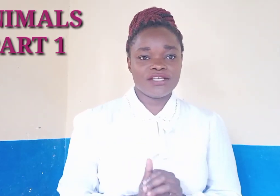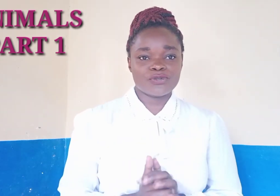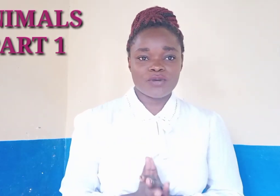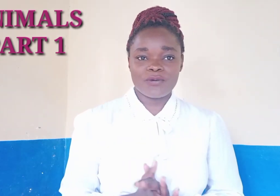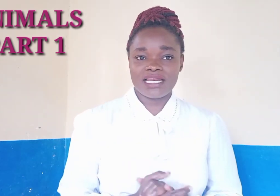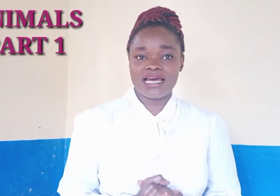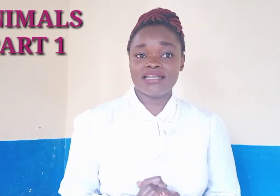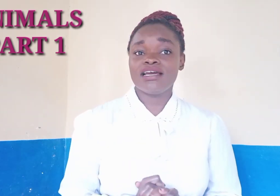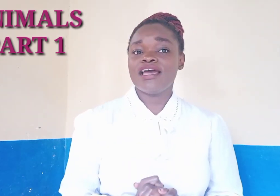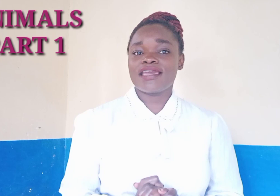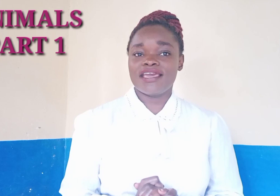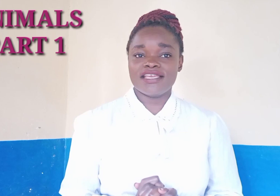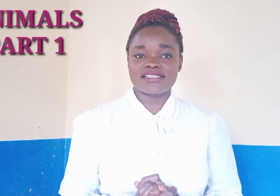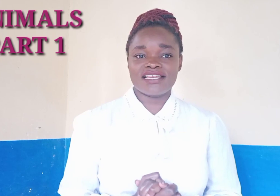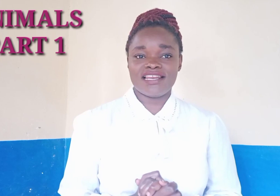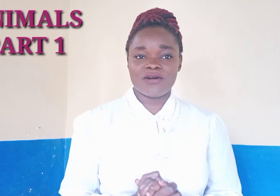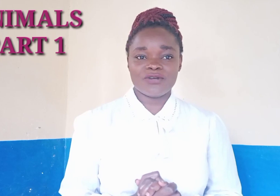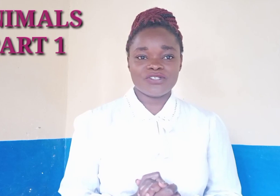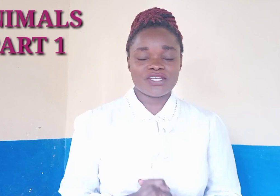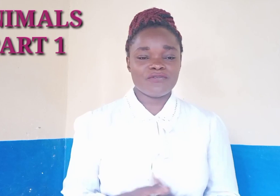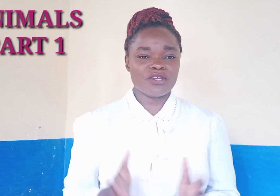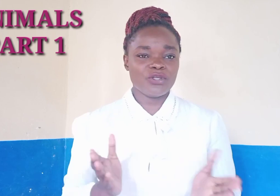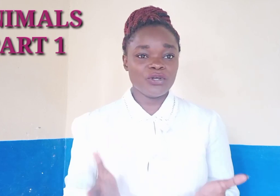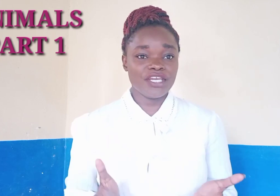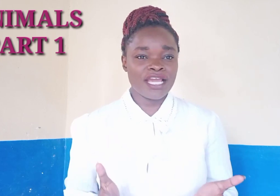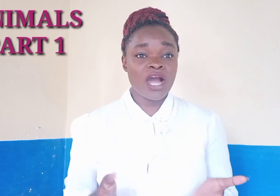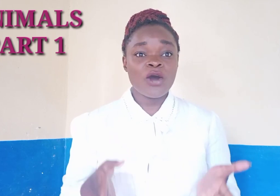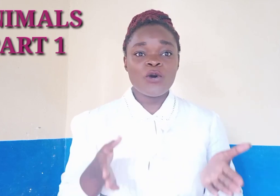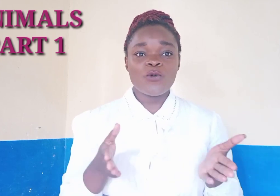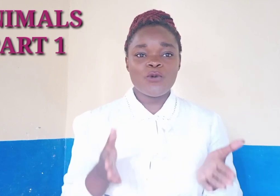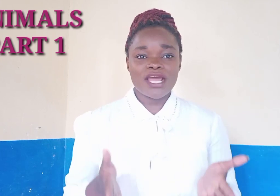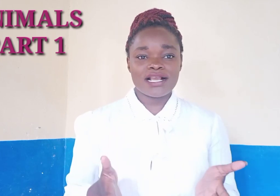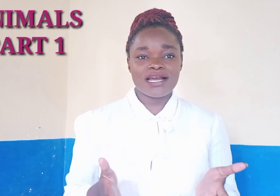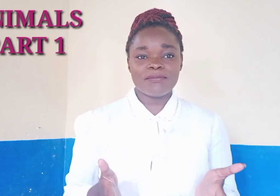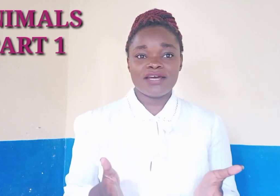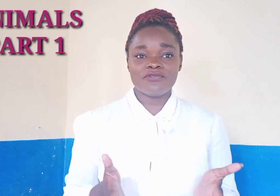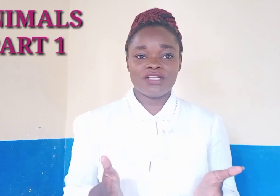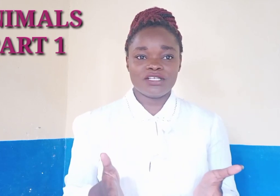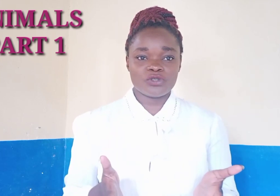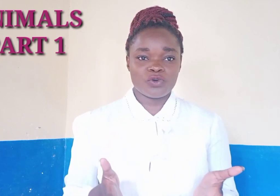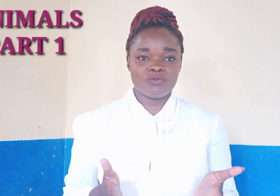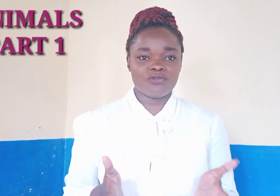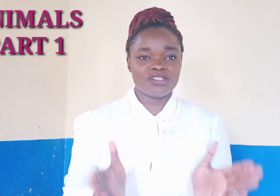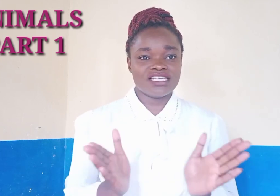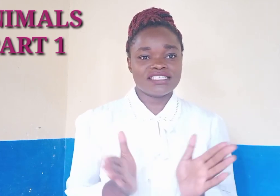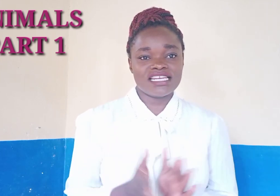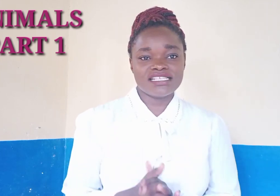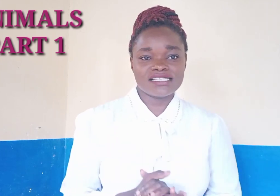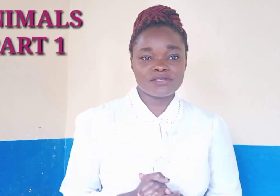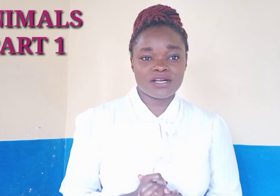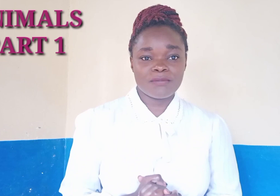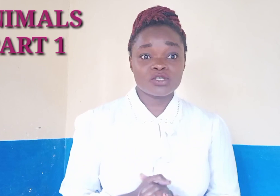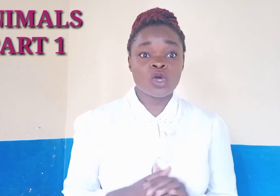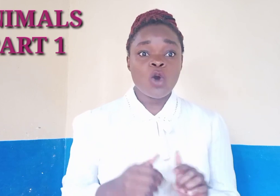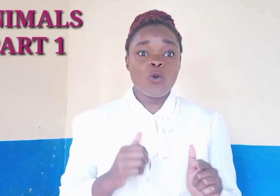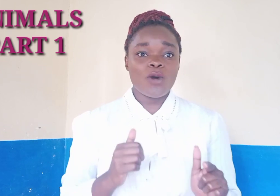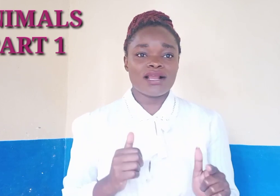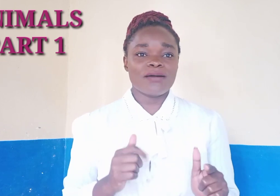is where we learn kenya sign language if you're new here welcome and feel at home for the returning subscribers welcome